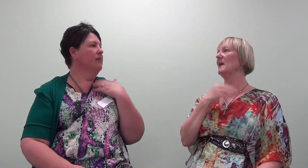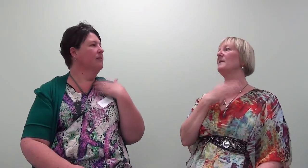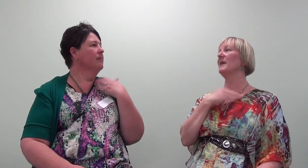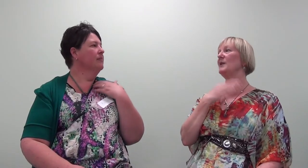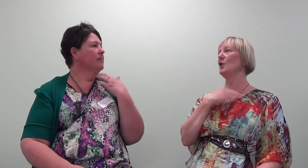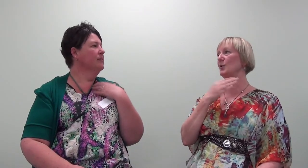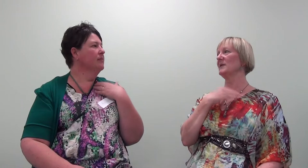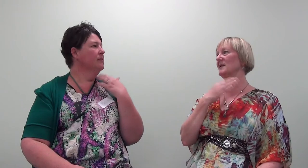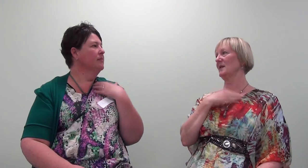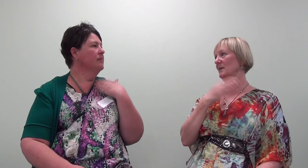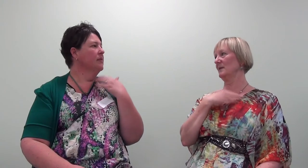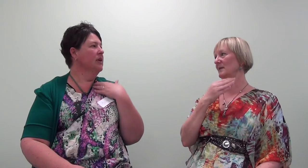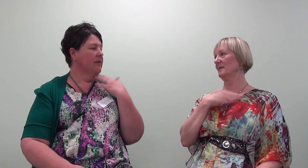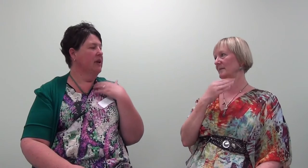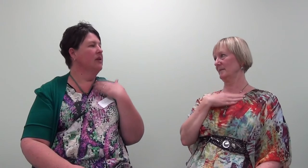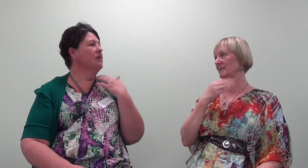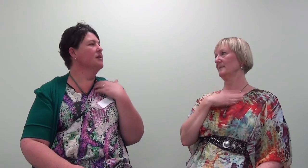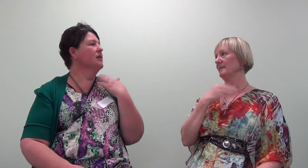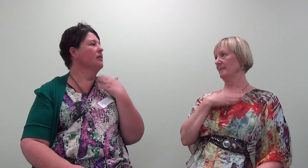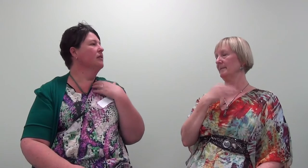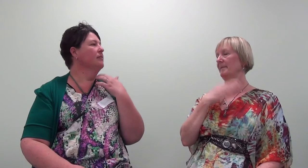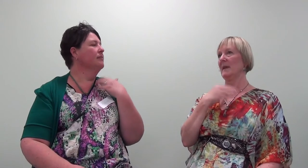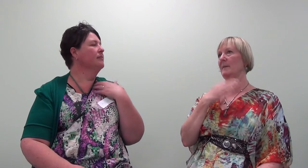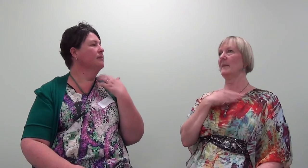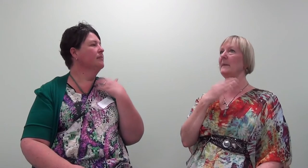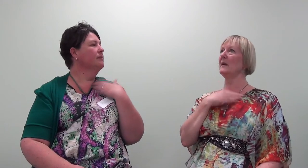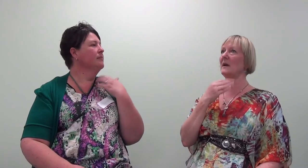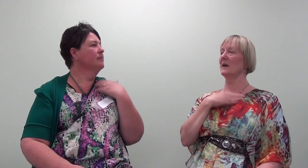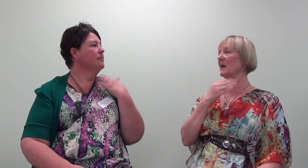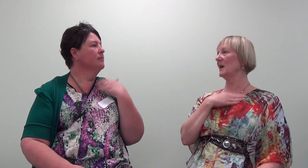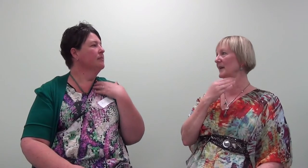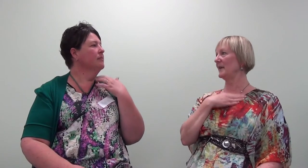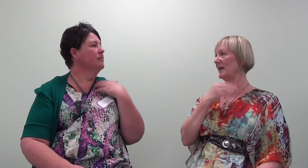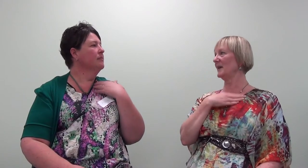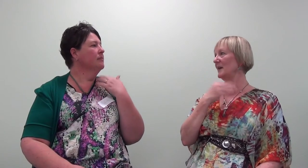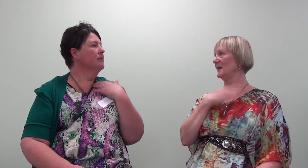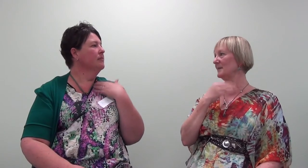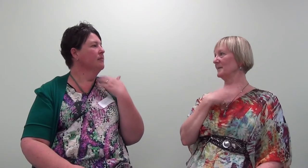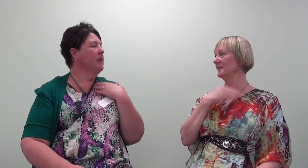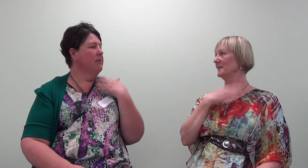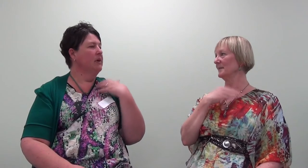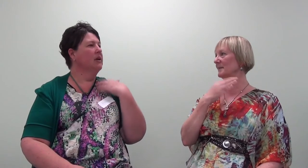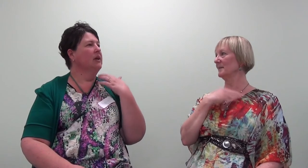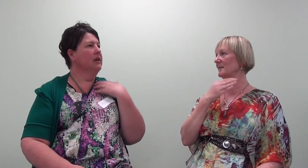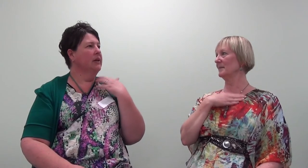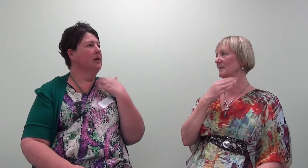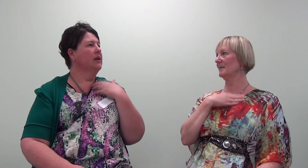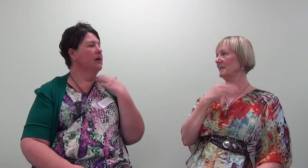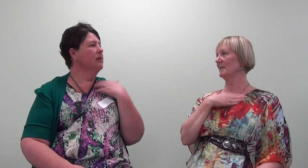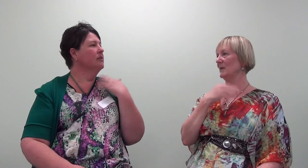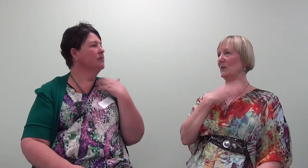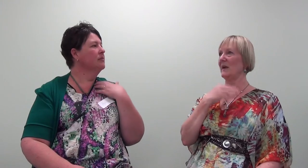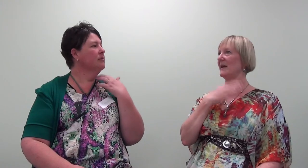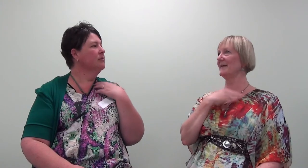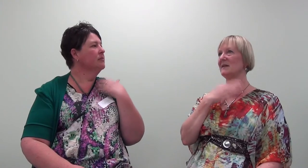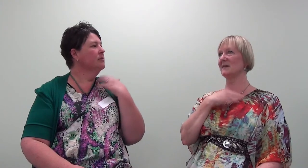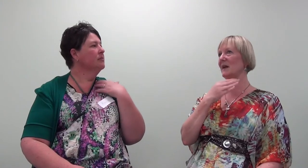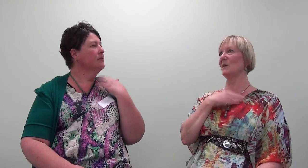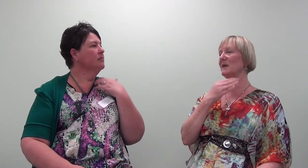If they know the secret. If they know the secret. Maybe I can clear that in. Maybe I can clear that anyhow. Without having to say what